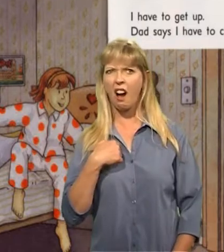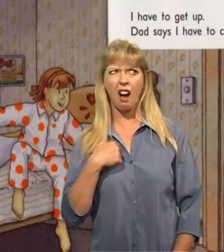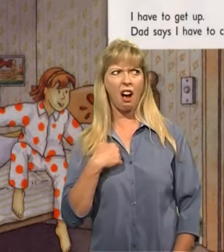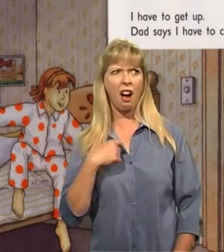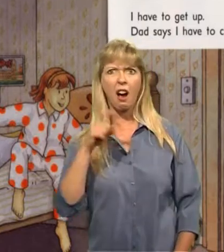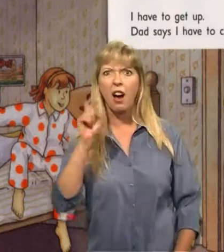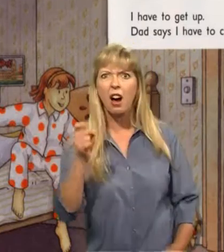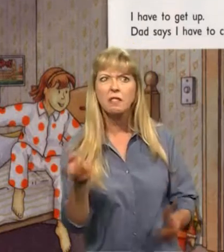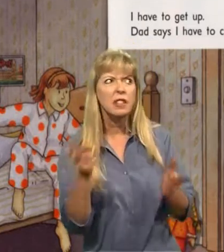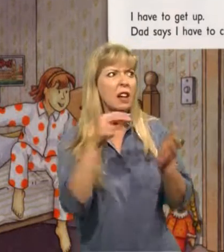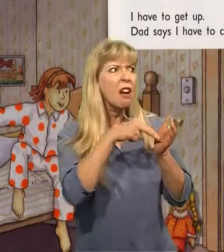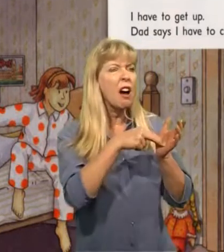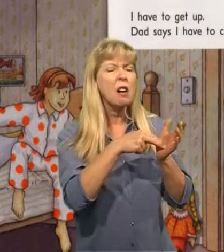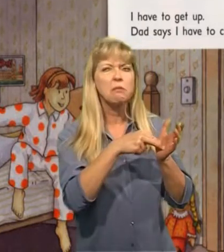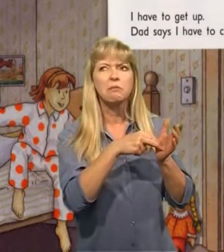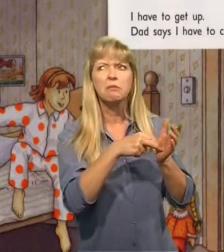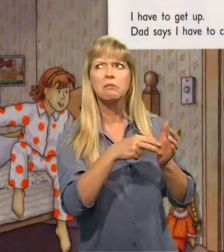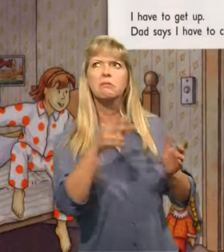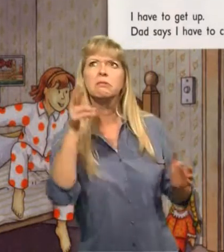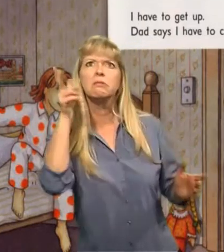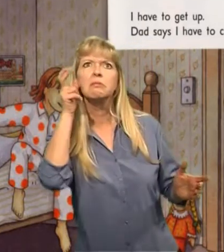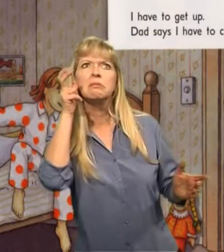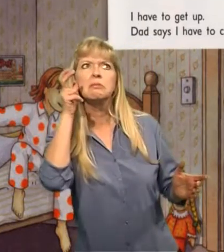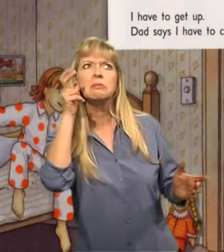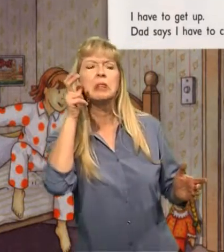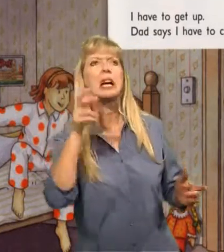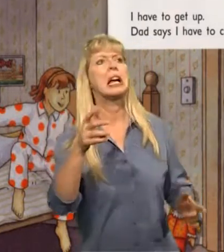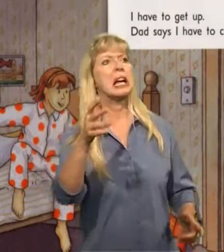I have to get up. Dad says, I have to come now.